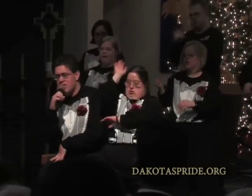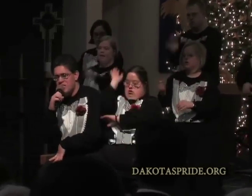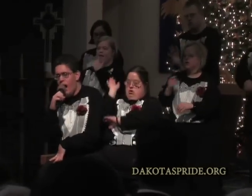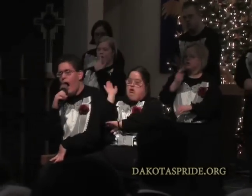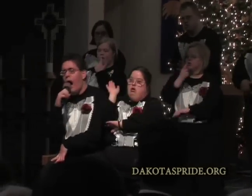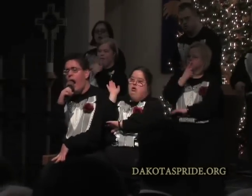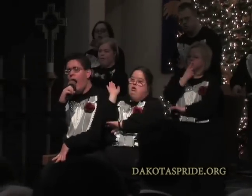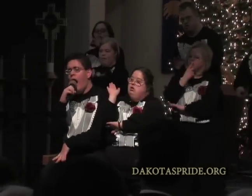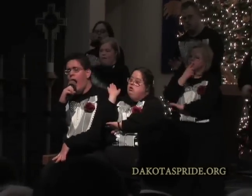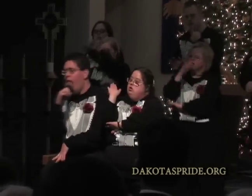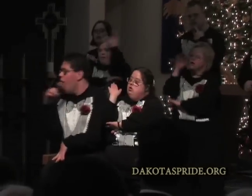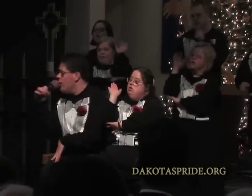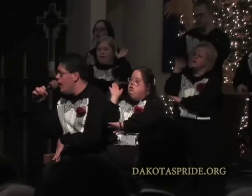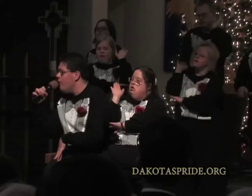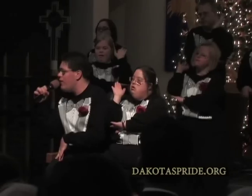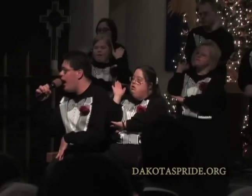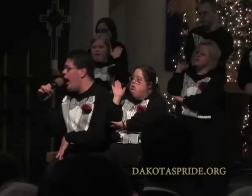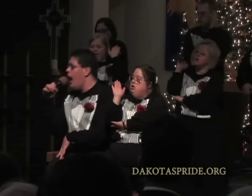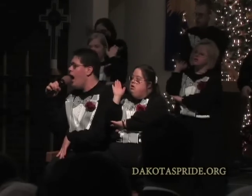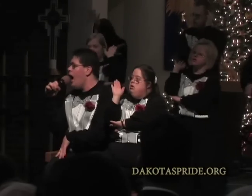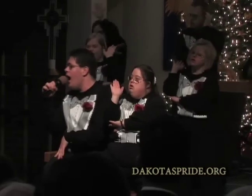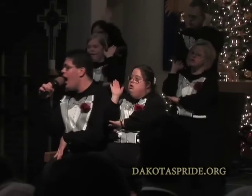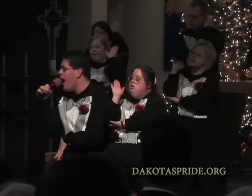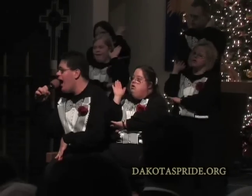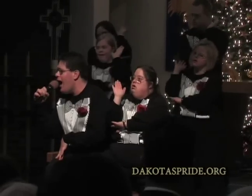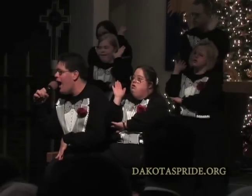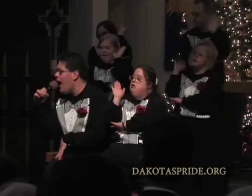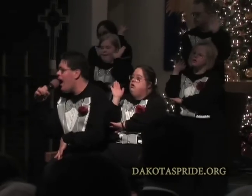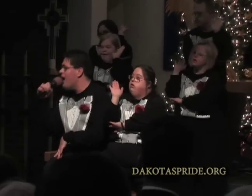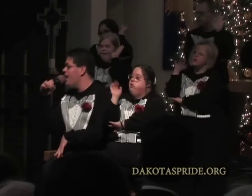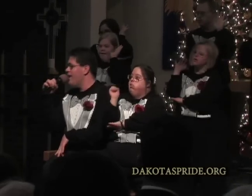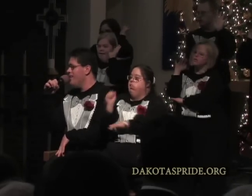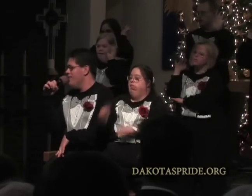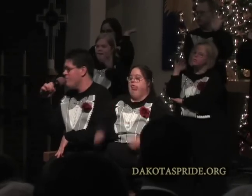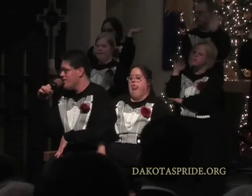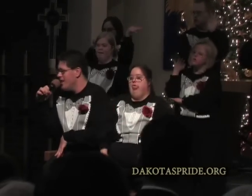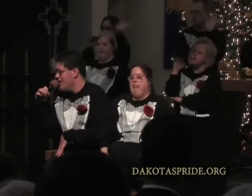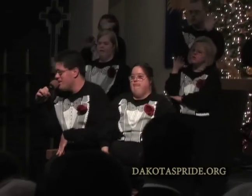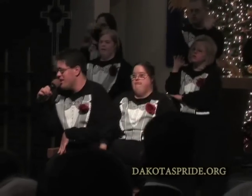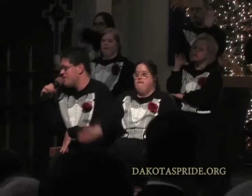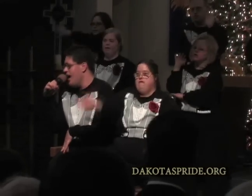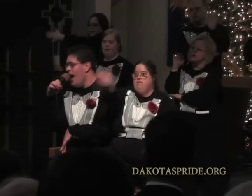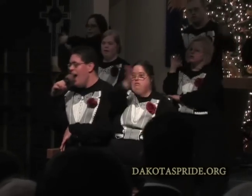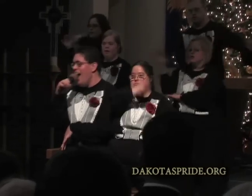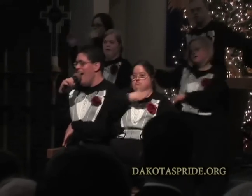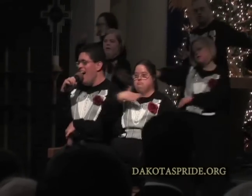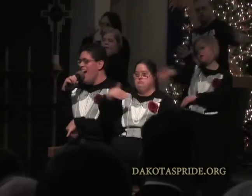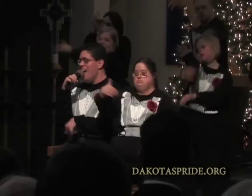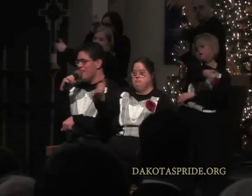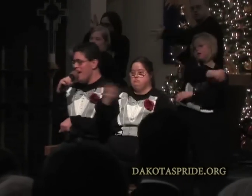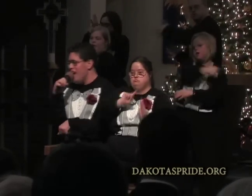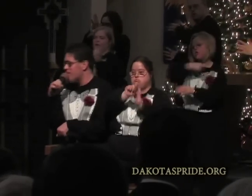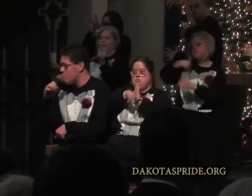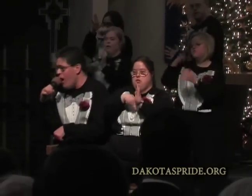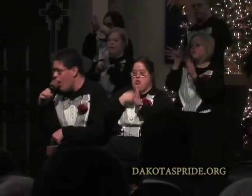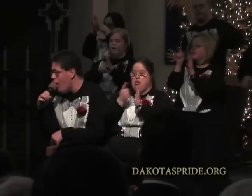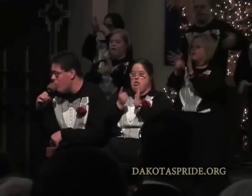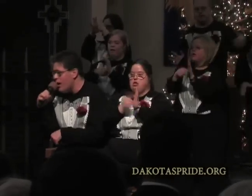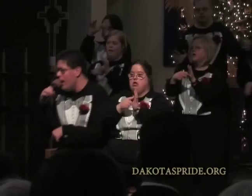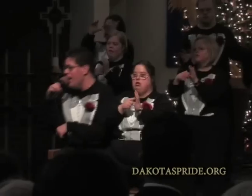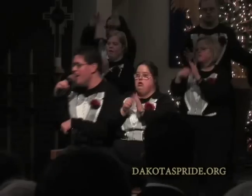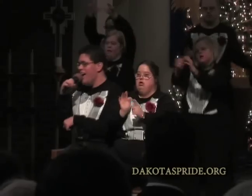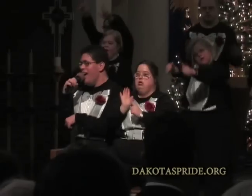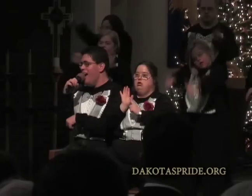my solemn vow. To take each